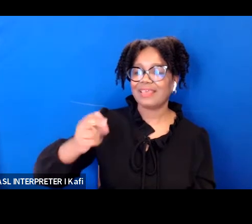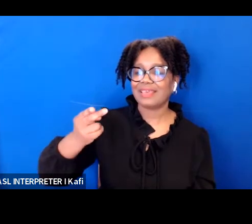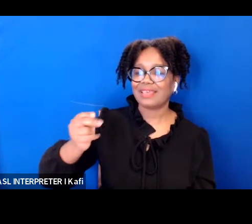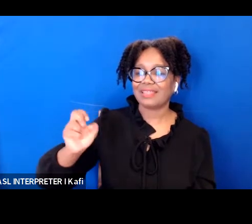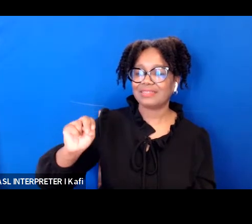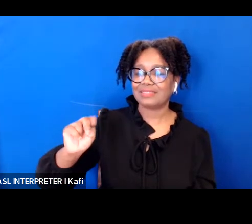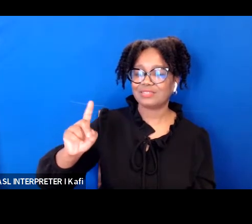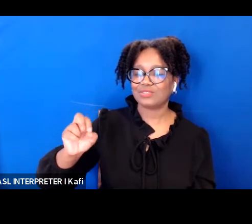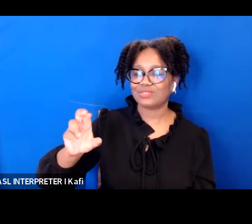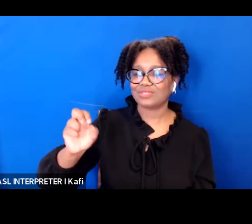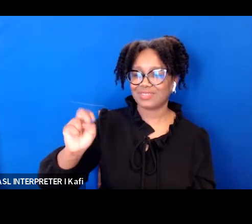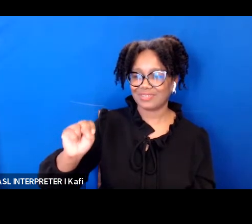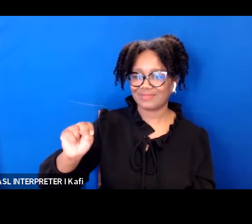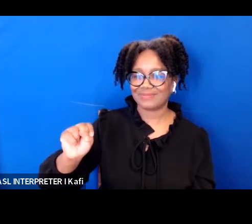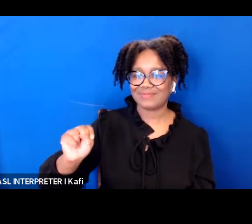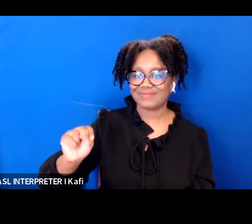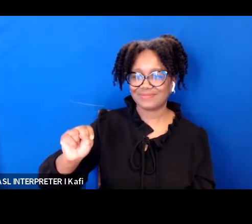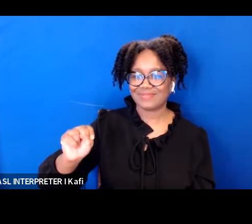the stage